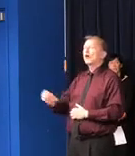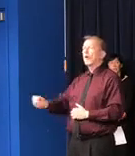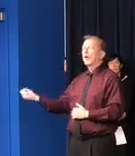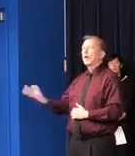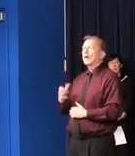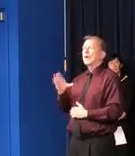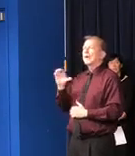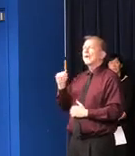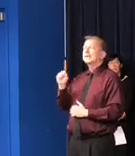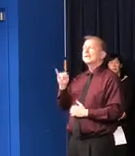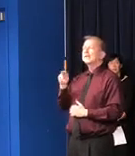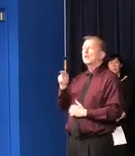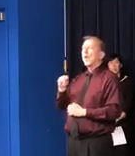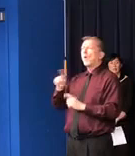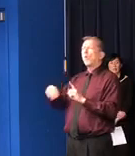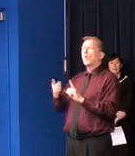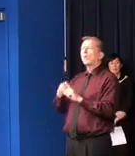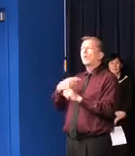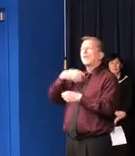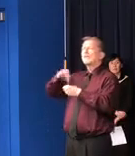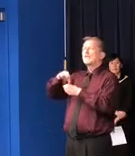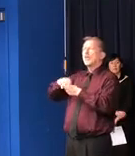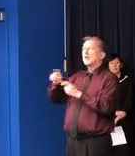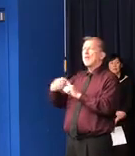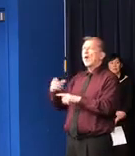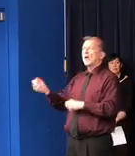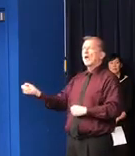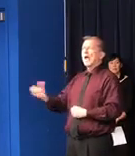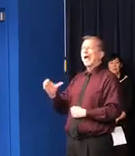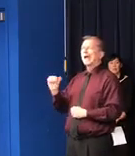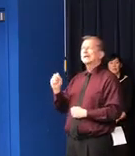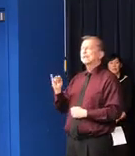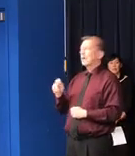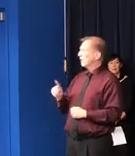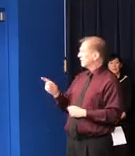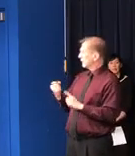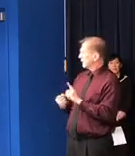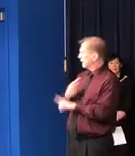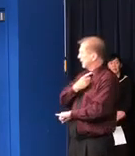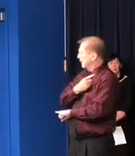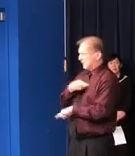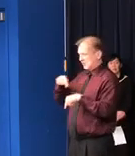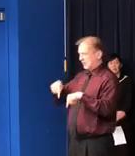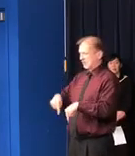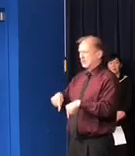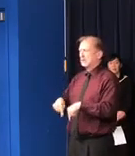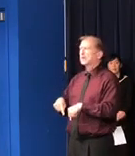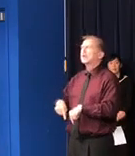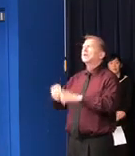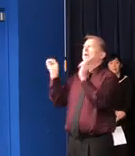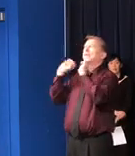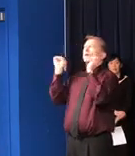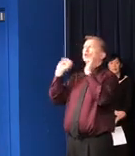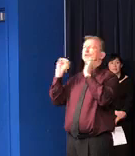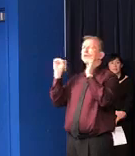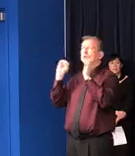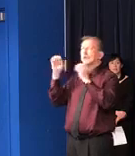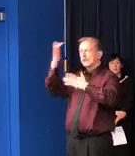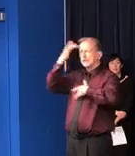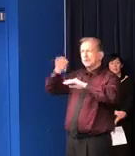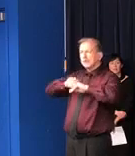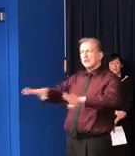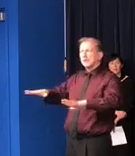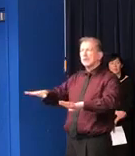I don't know. All I can tell you is that we're in the midst of an international pandemic, an emergency, a